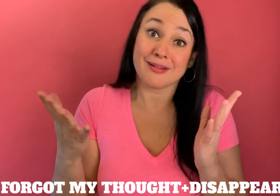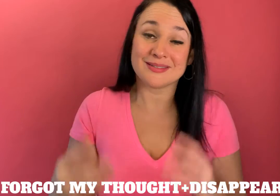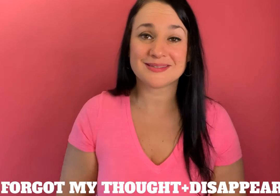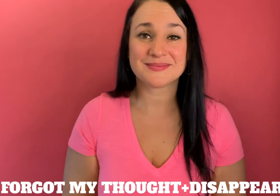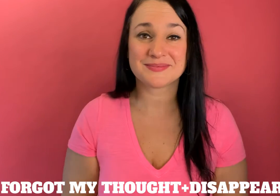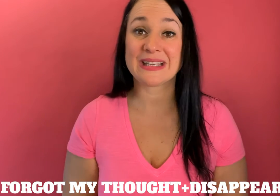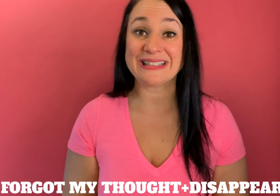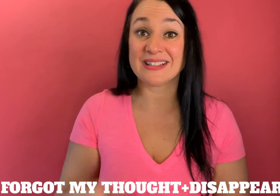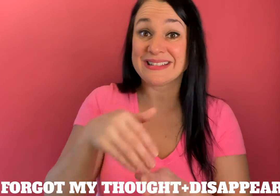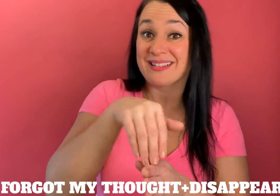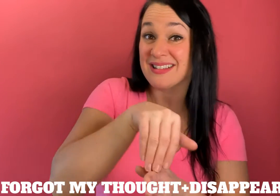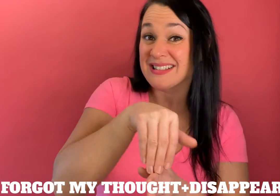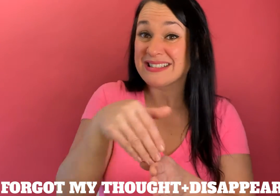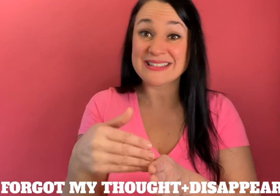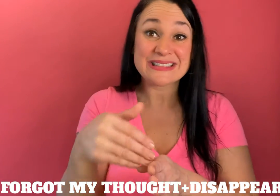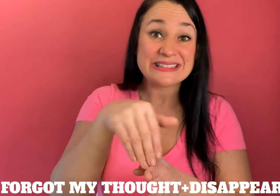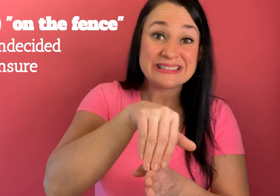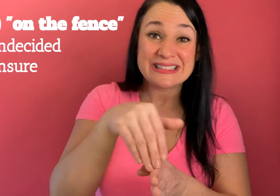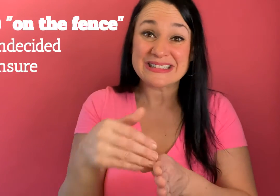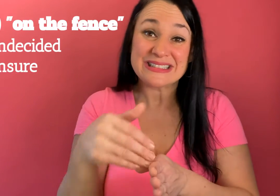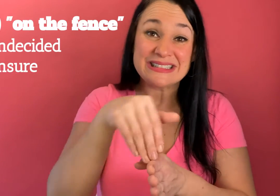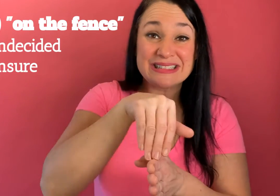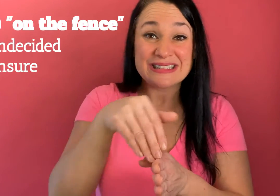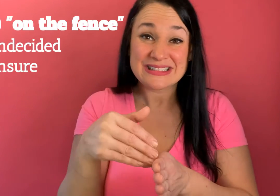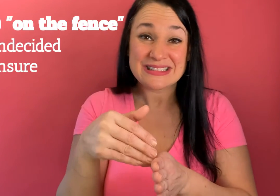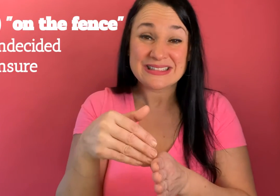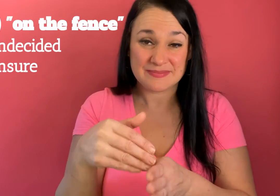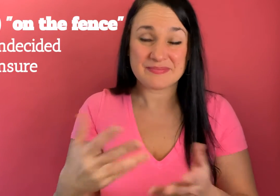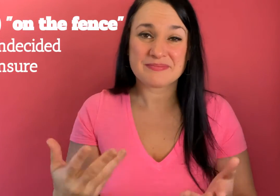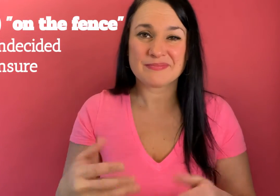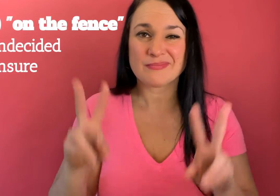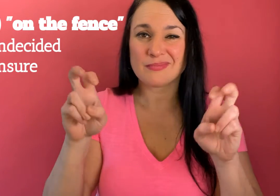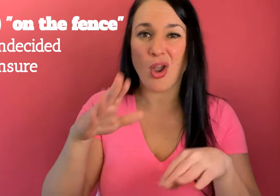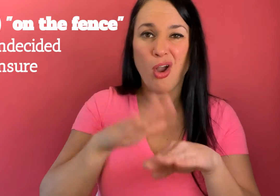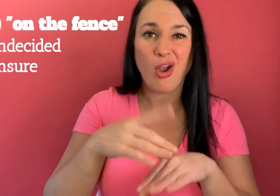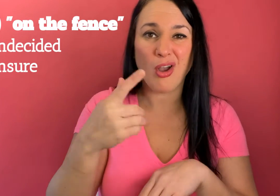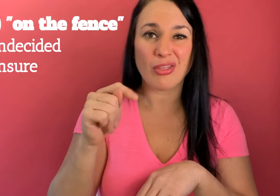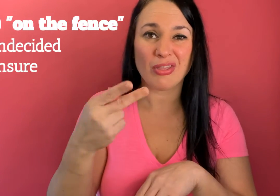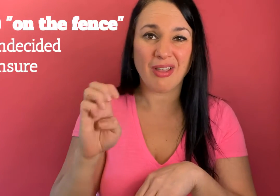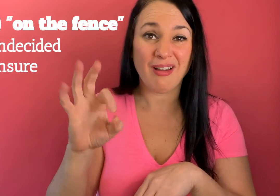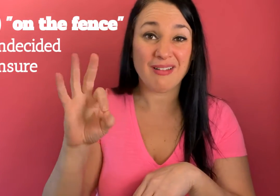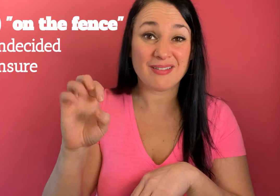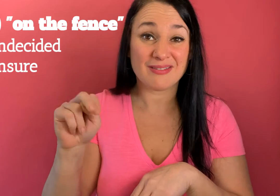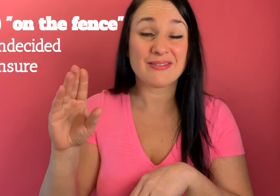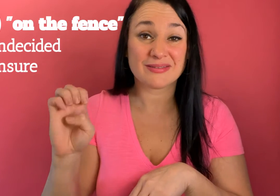oh well i'm not sure or on the fence